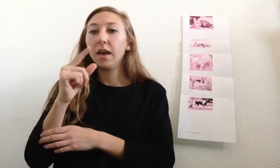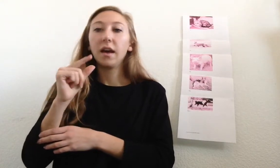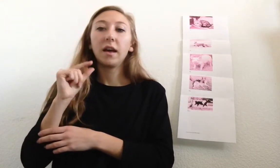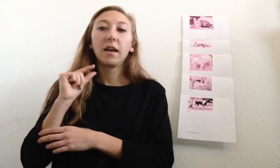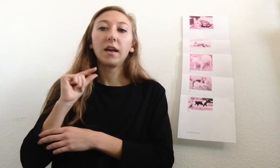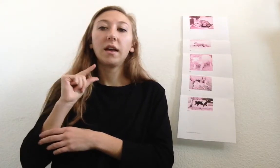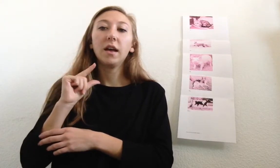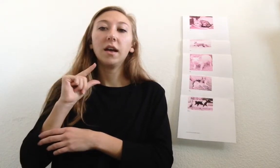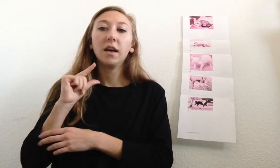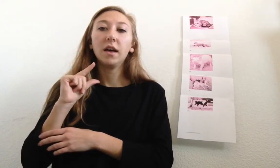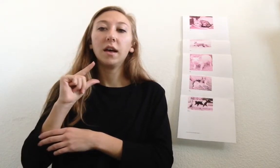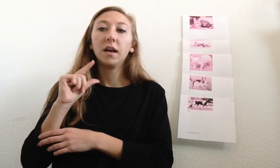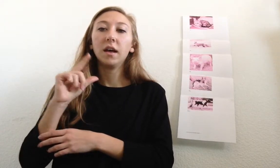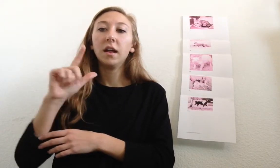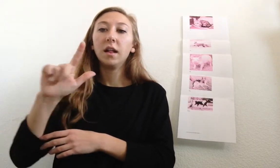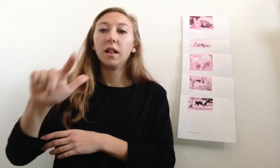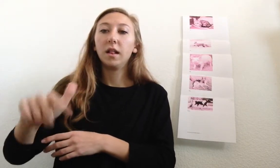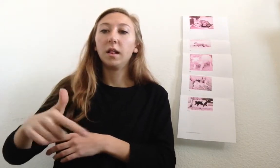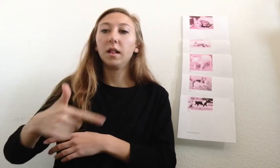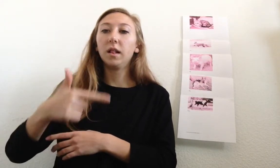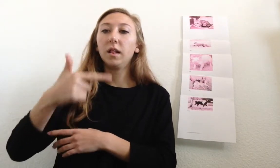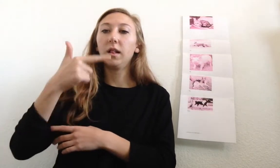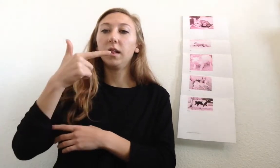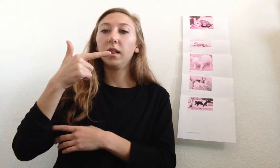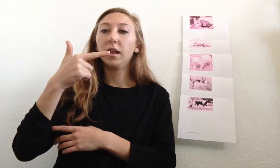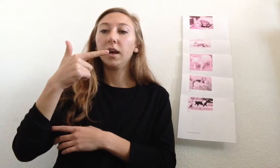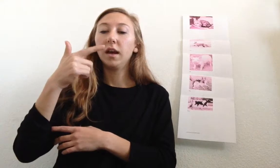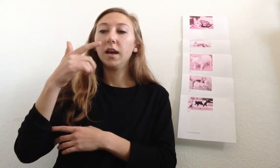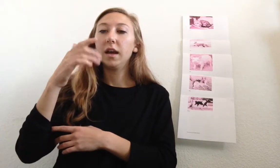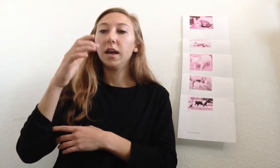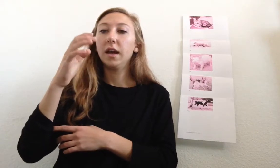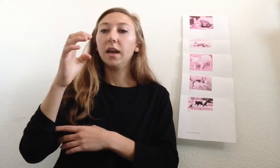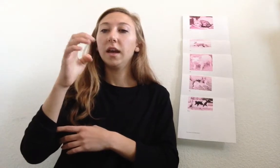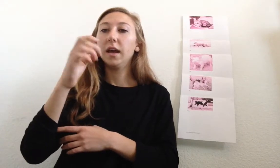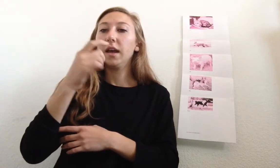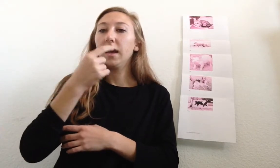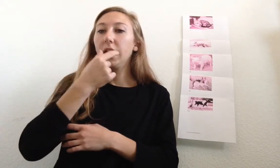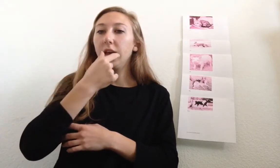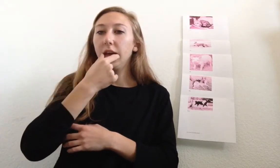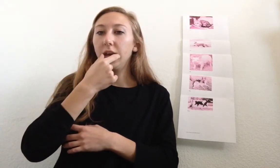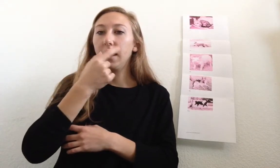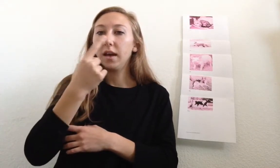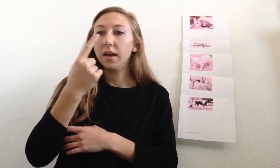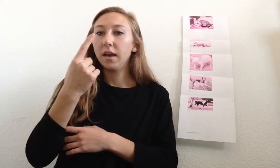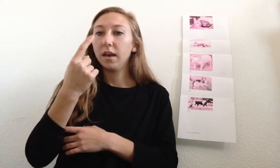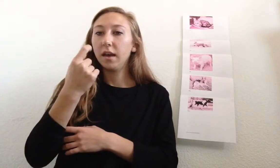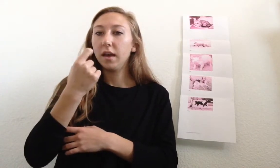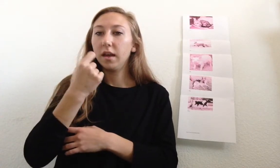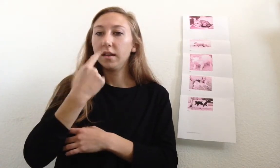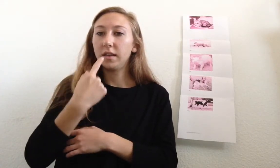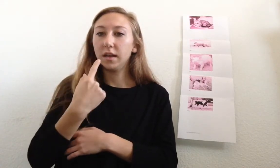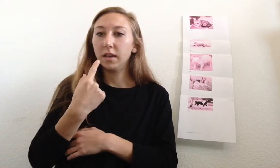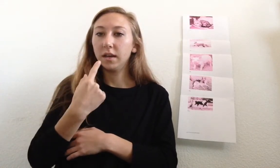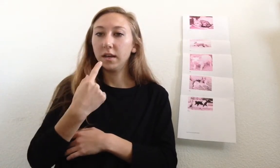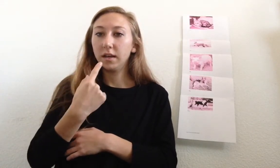g- o- i- t-